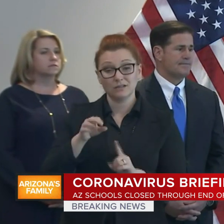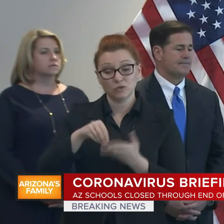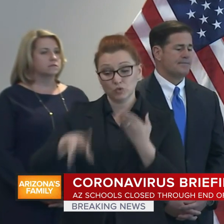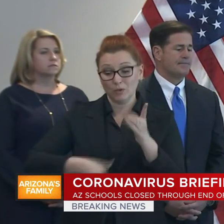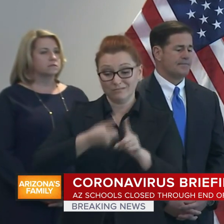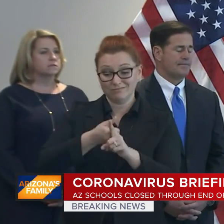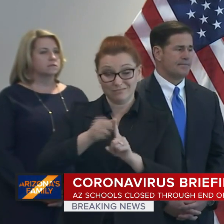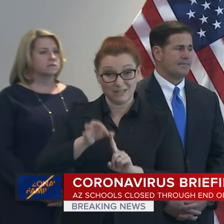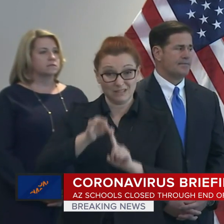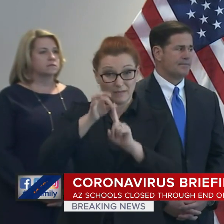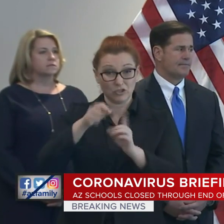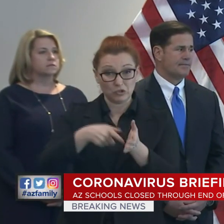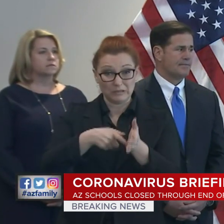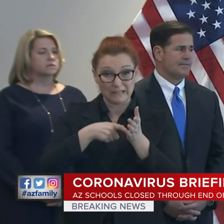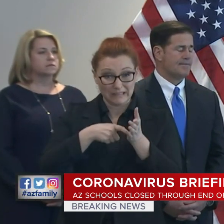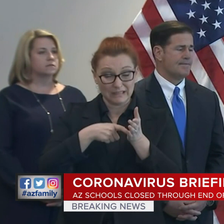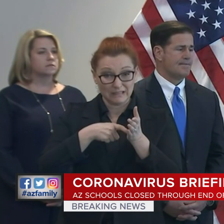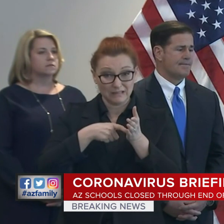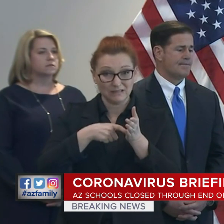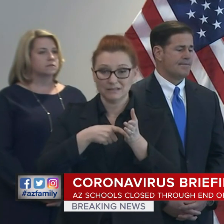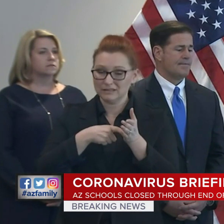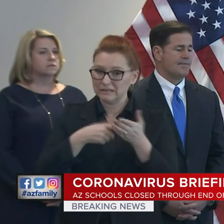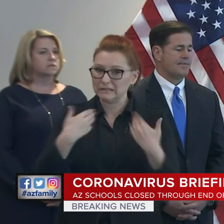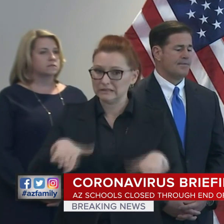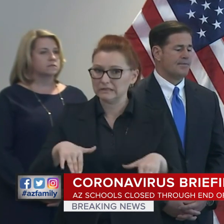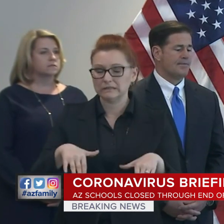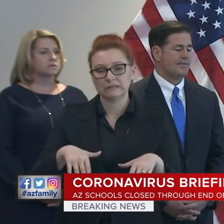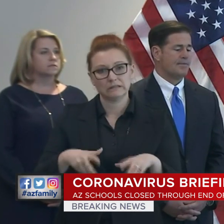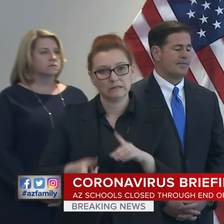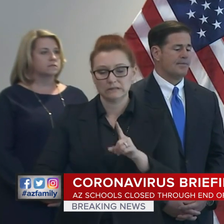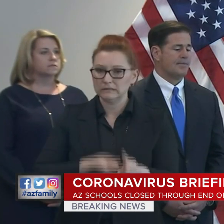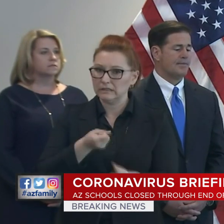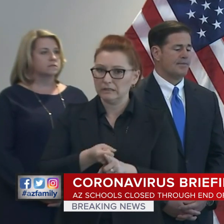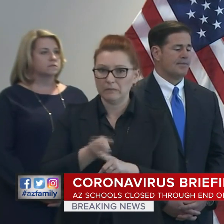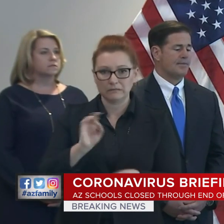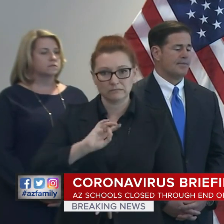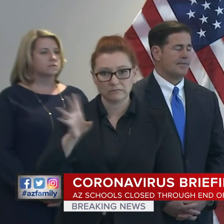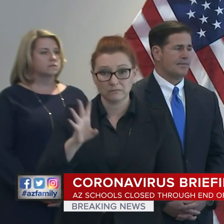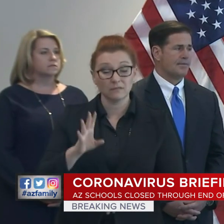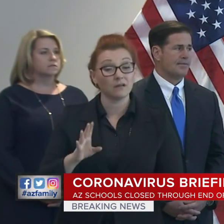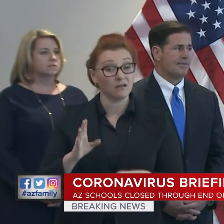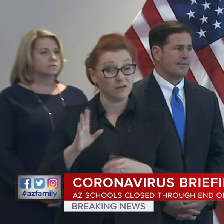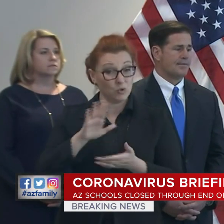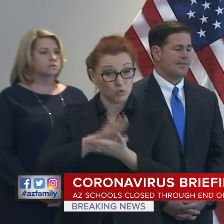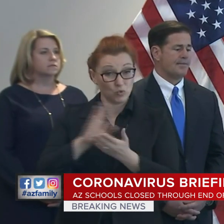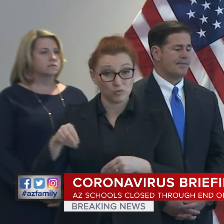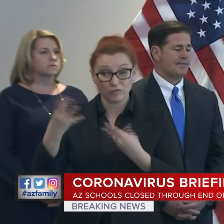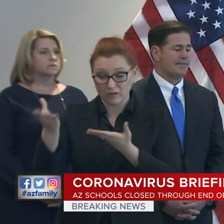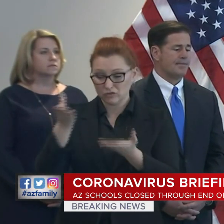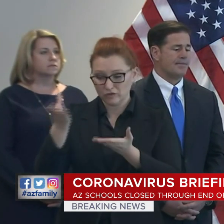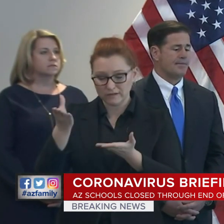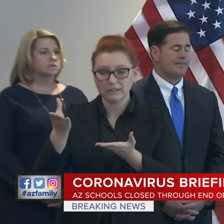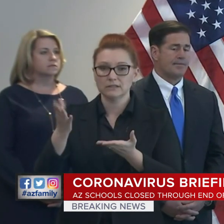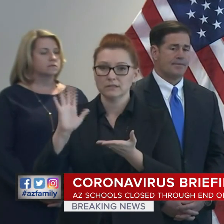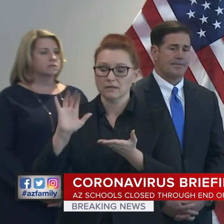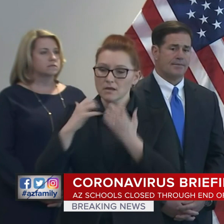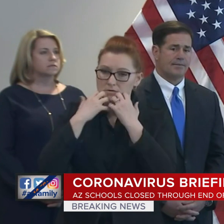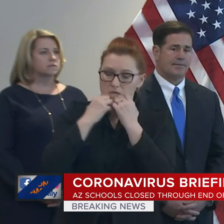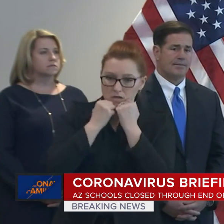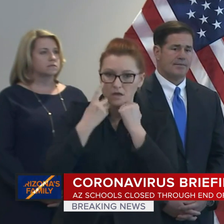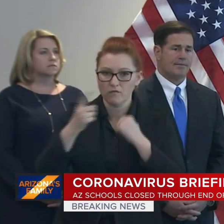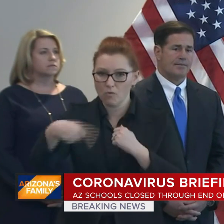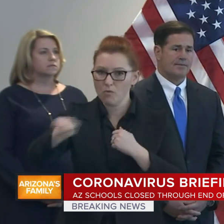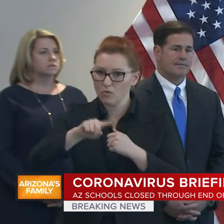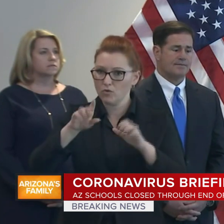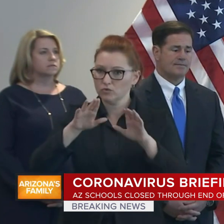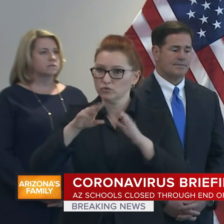The services provided our public schools are critical to their wellness and success. The Arizona